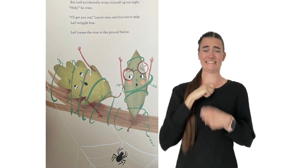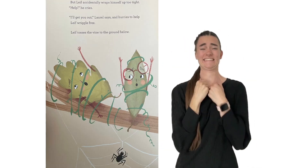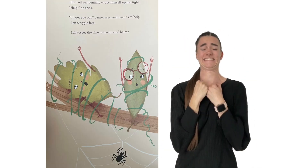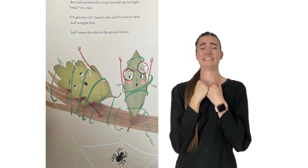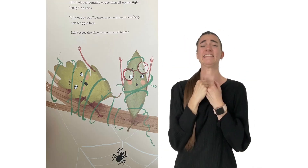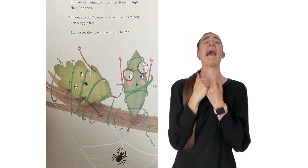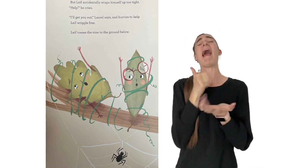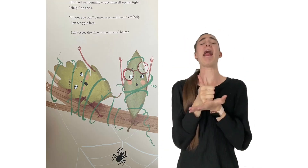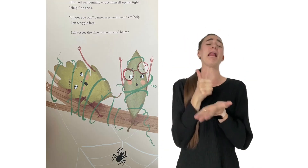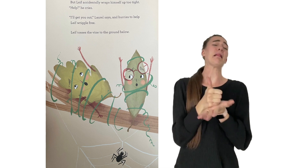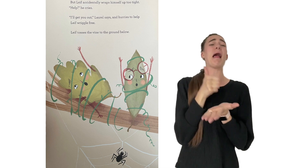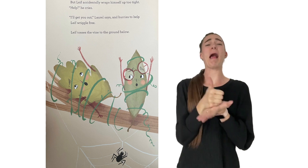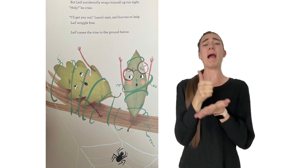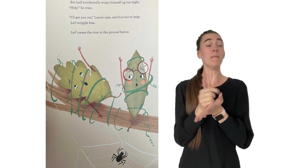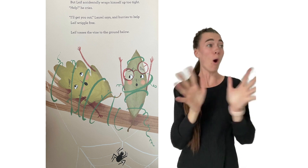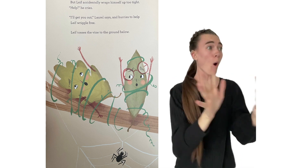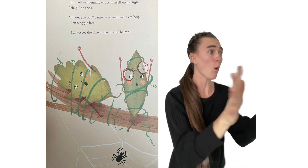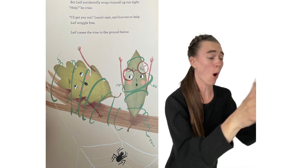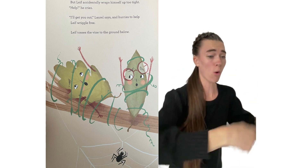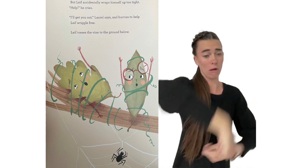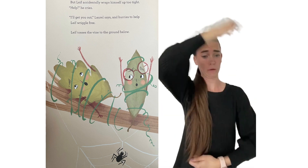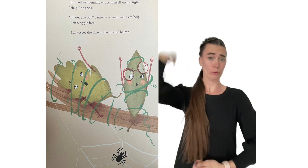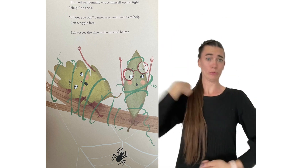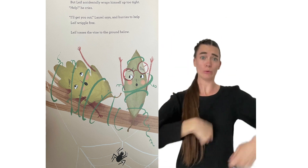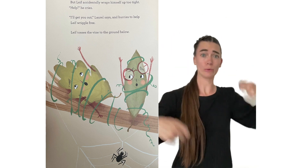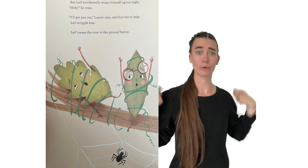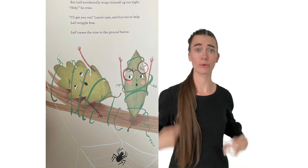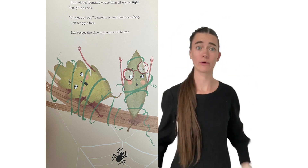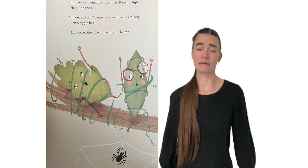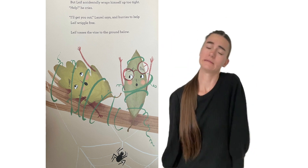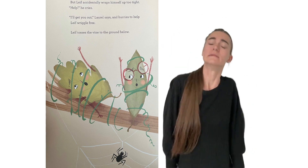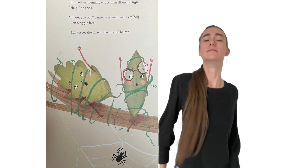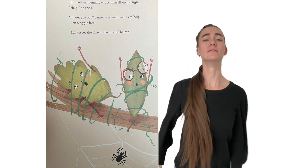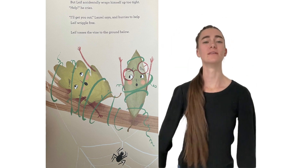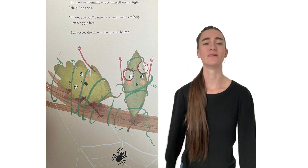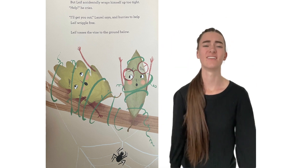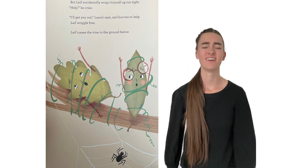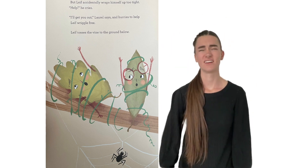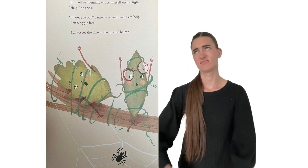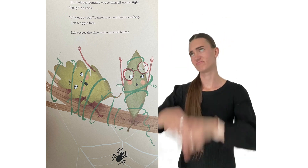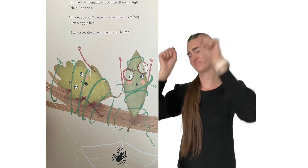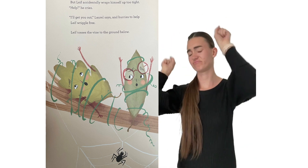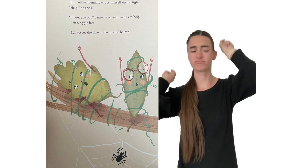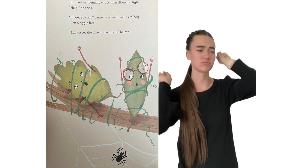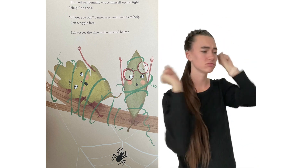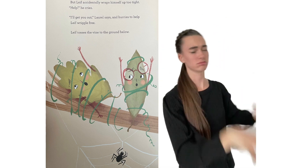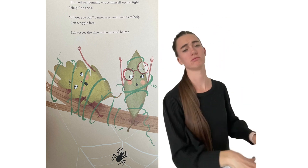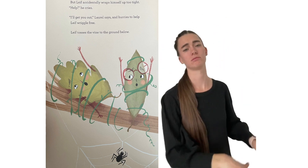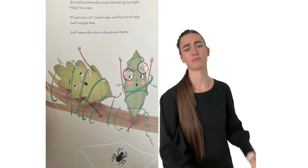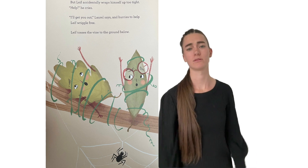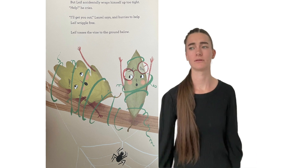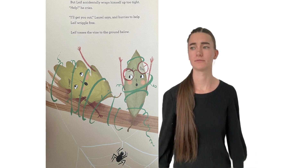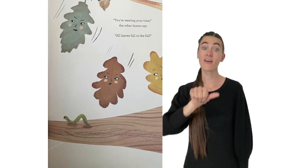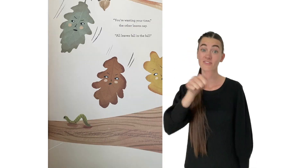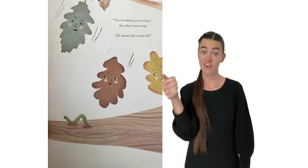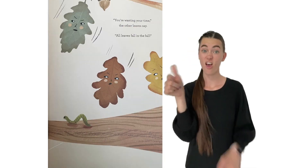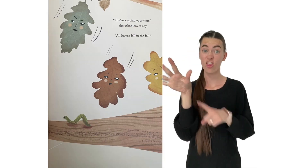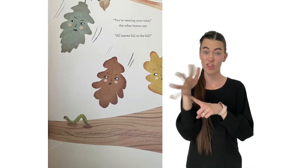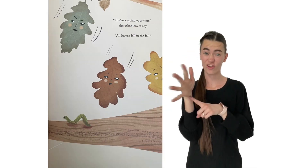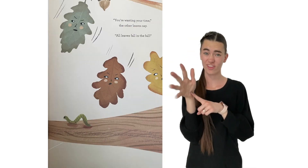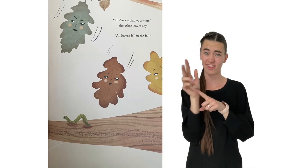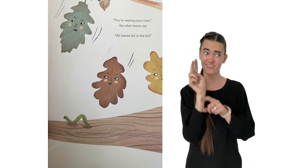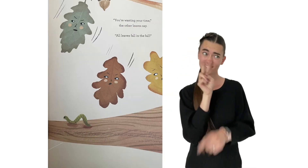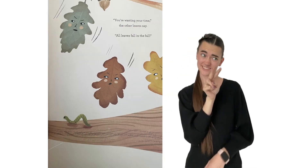tight. Howl, he cries. I'll get you out, Laurel says, in hurries to help Leaf wriggle free. Leaf tosses the vine to the ground below.